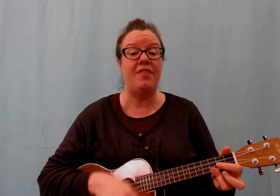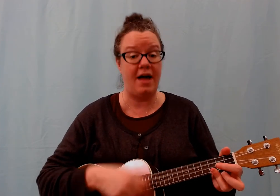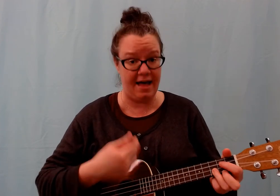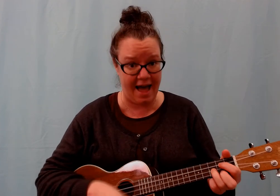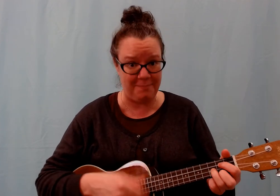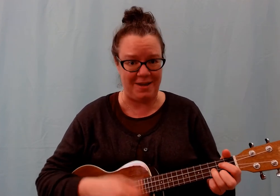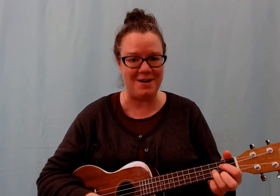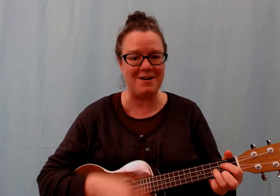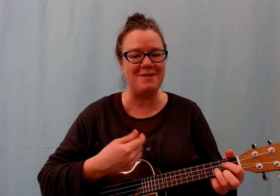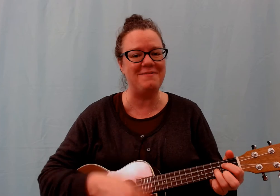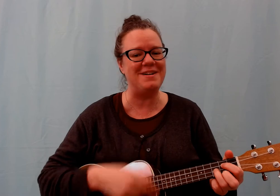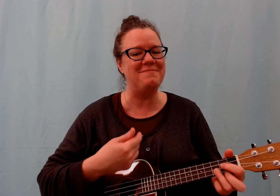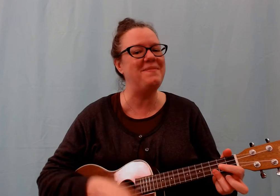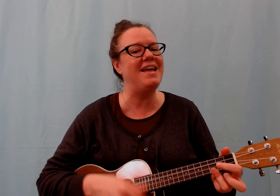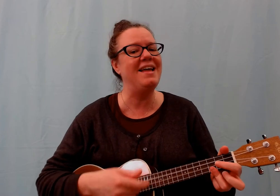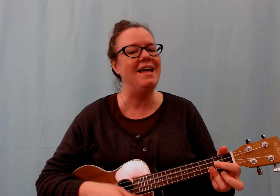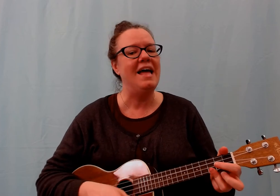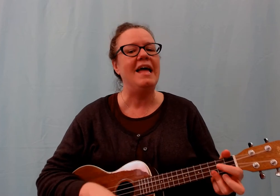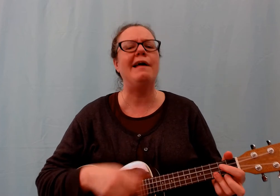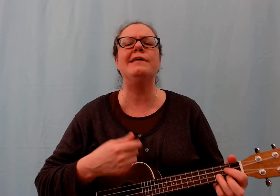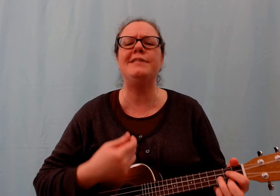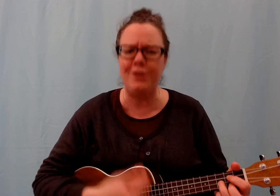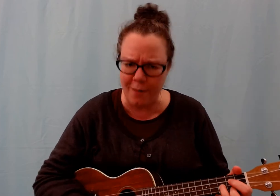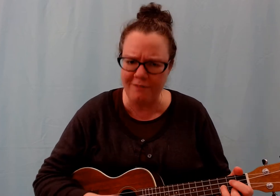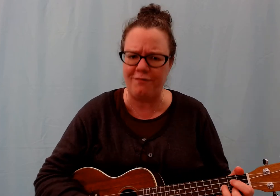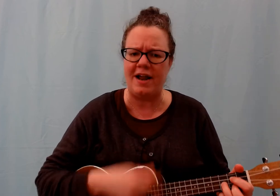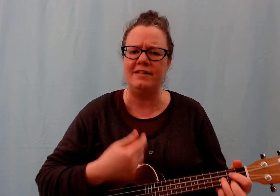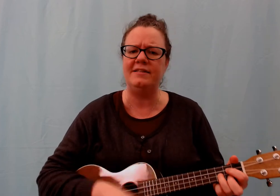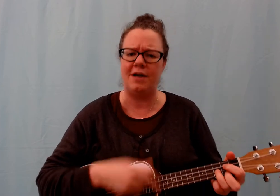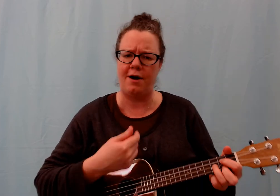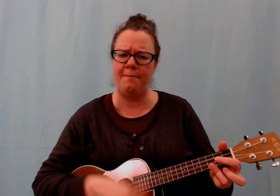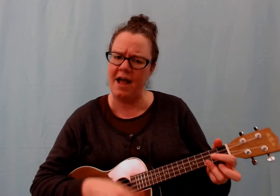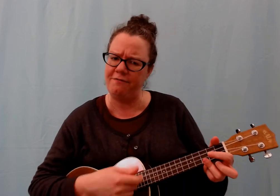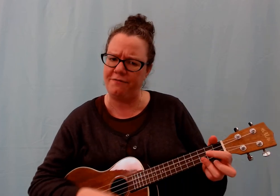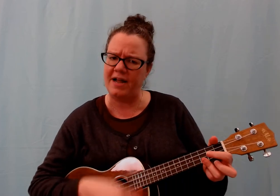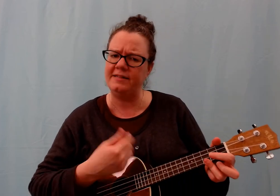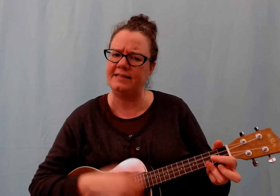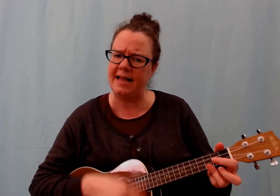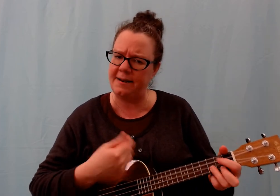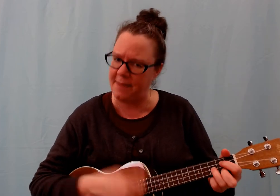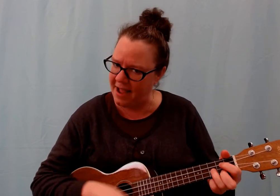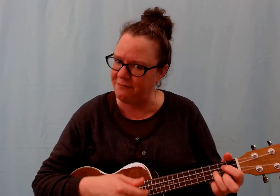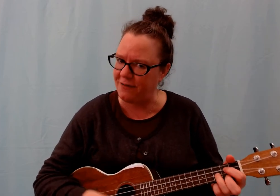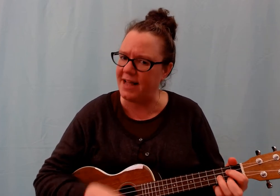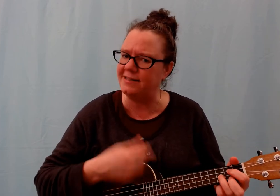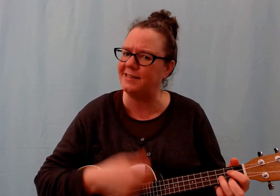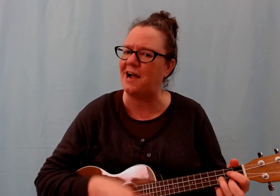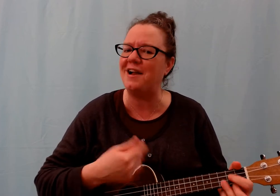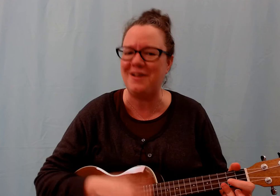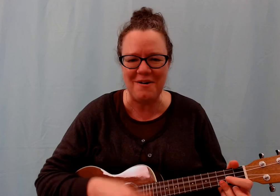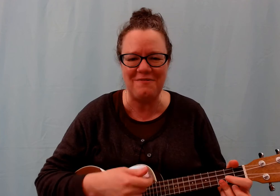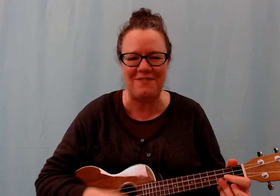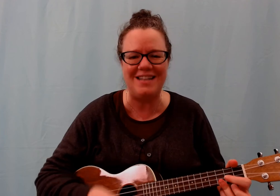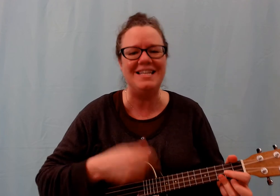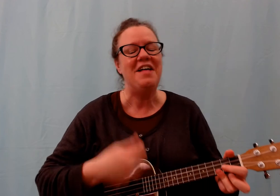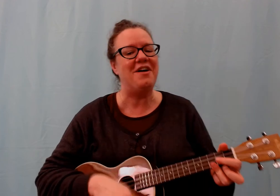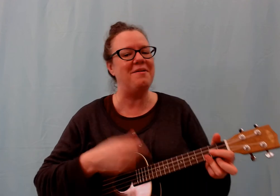the happier we'll be. Cause your friends are my friends, and my friends are your friends. The